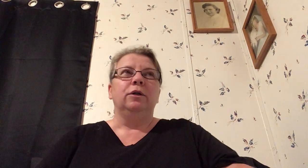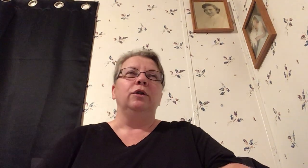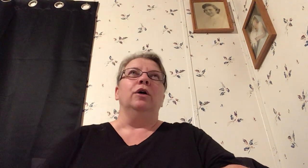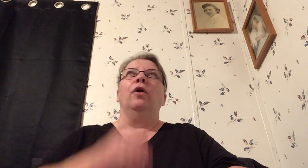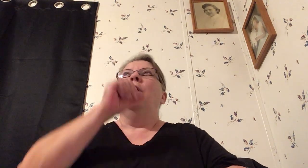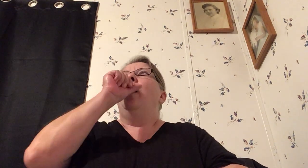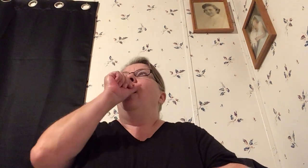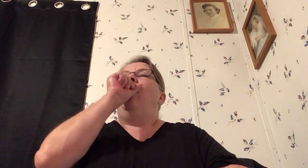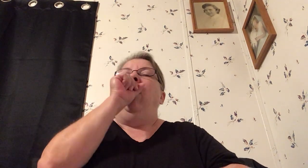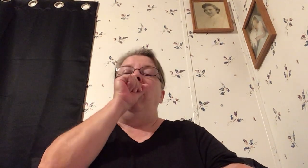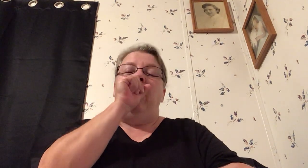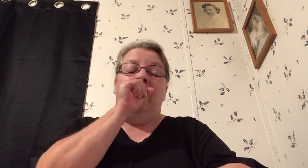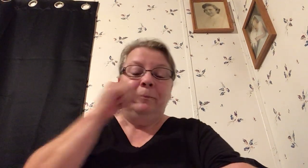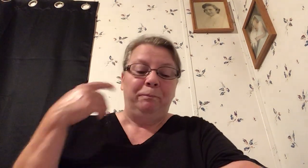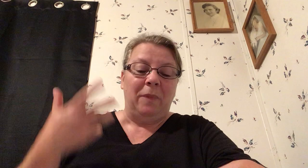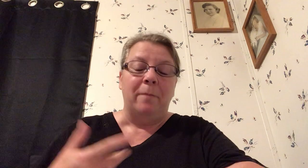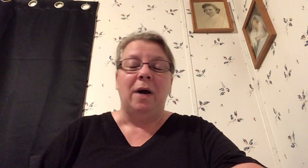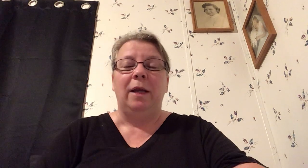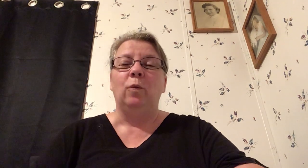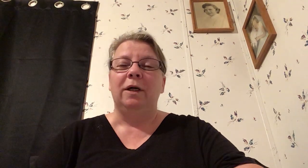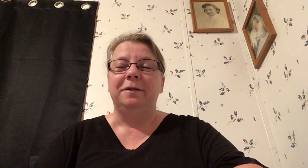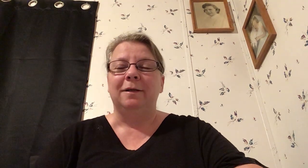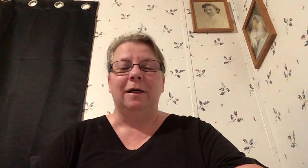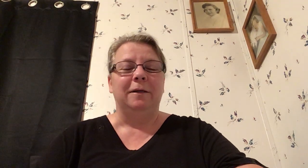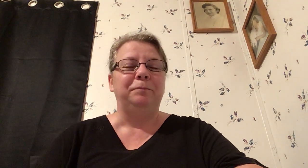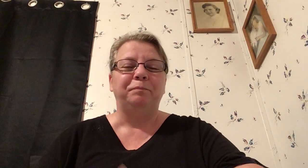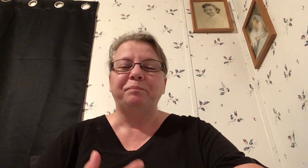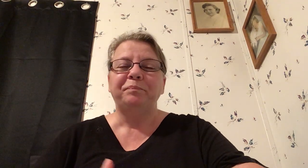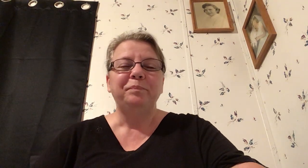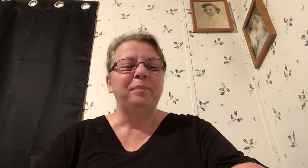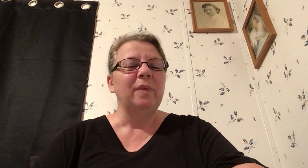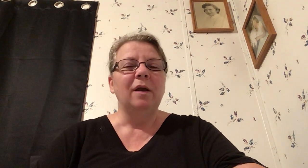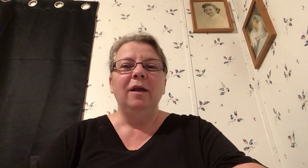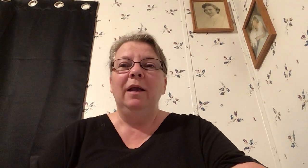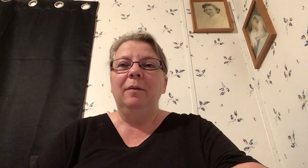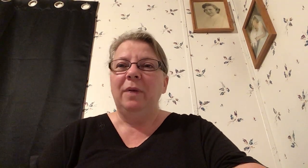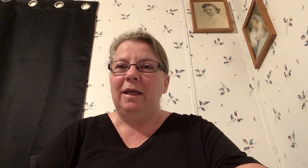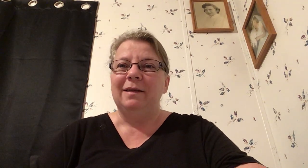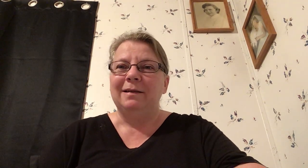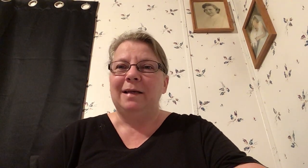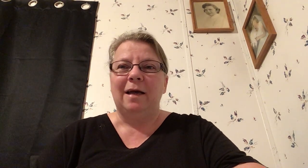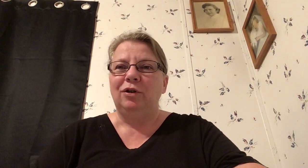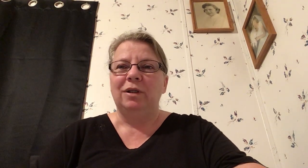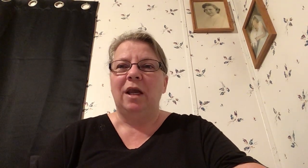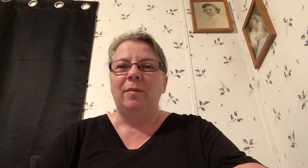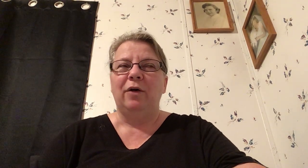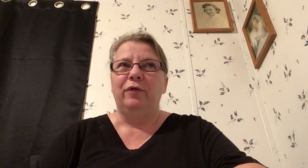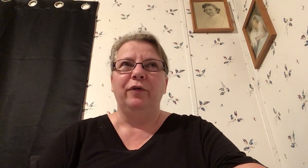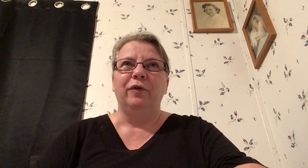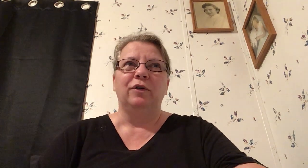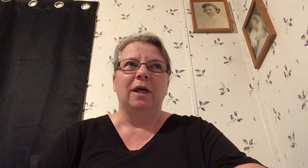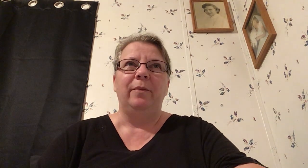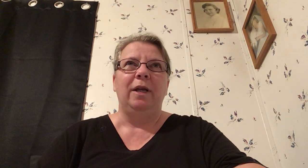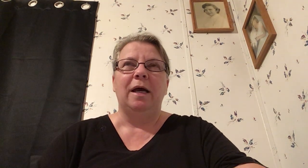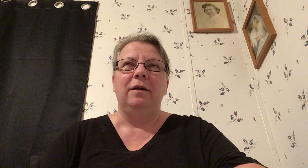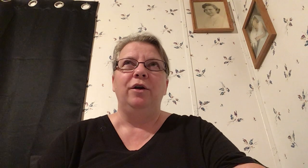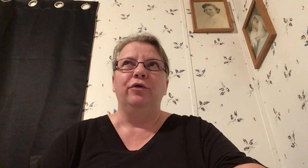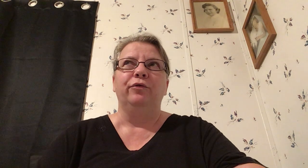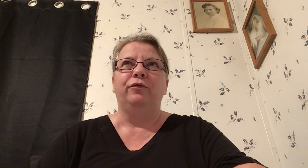so mine was my kids' dad just came out for the first time in nine years